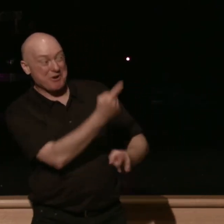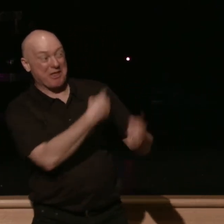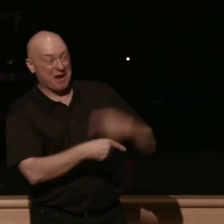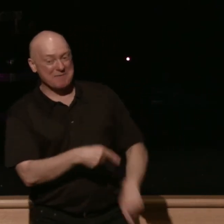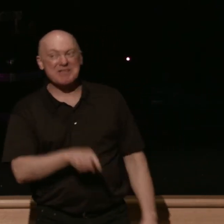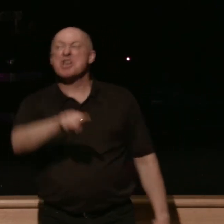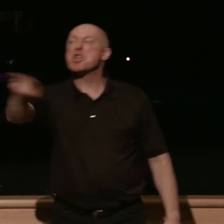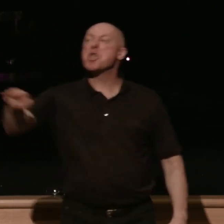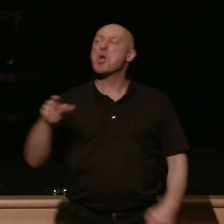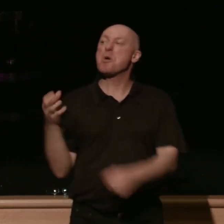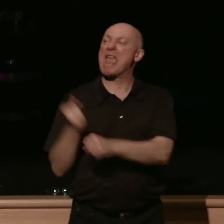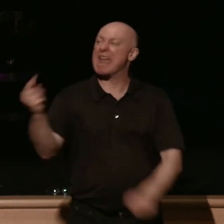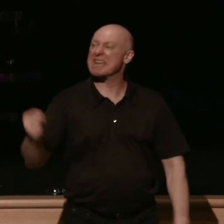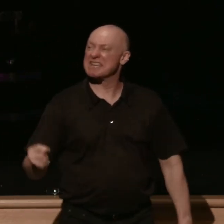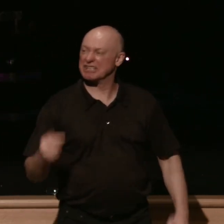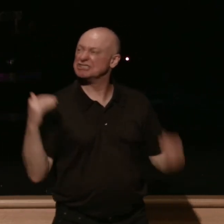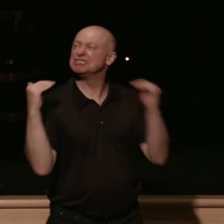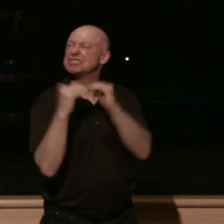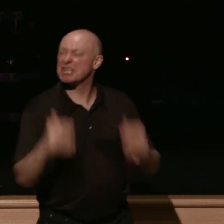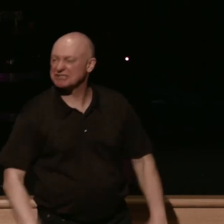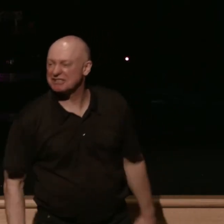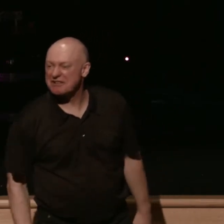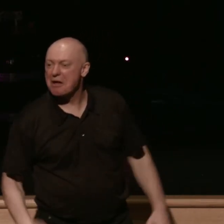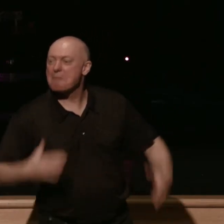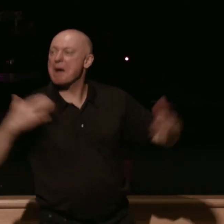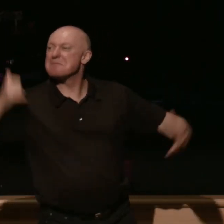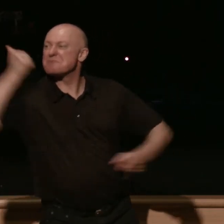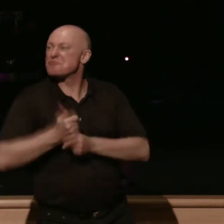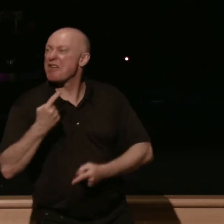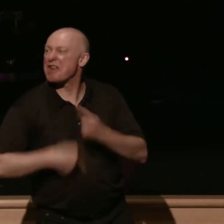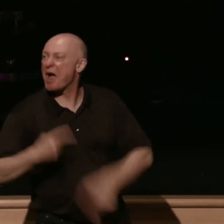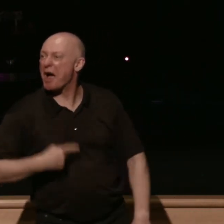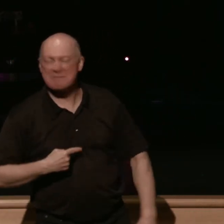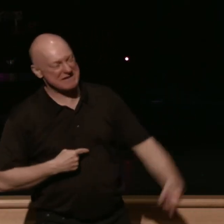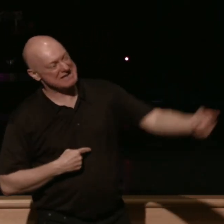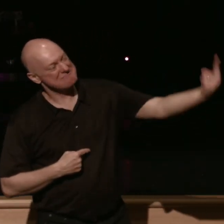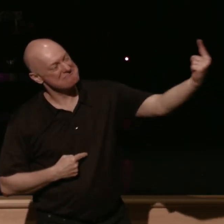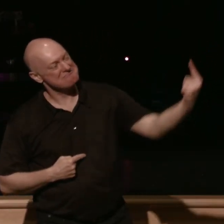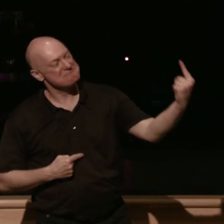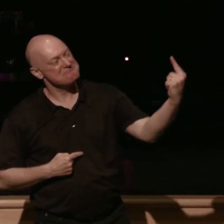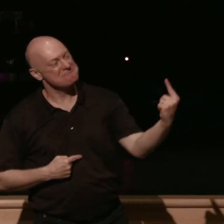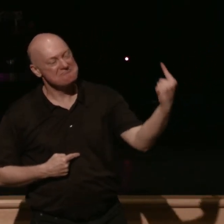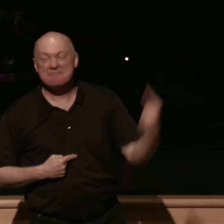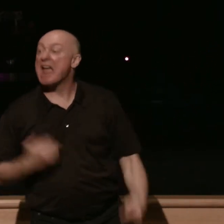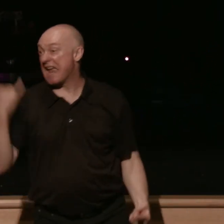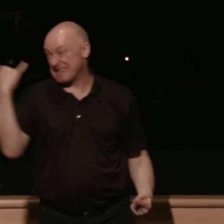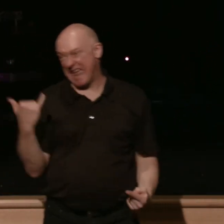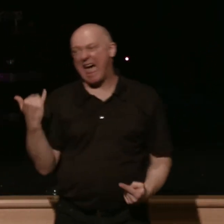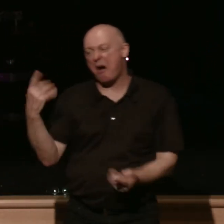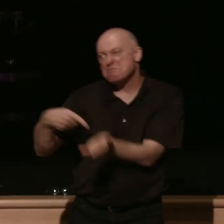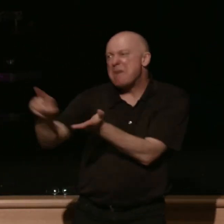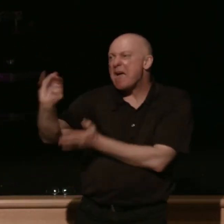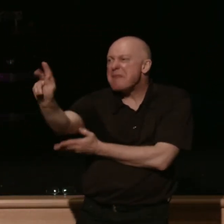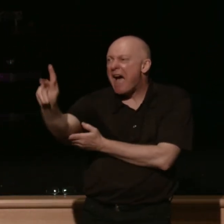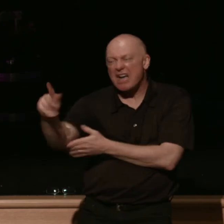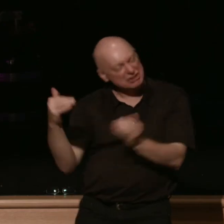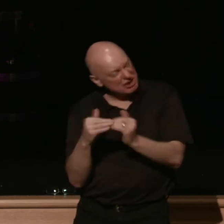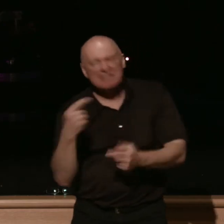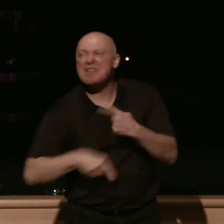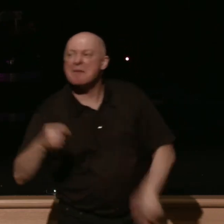here comes justice my big brother is coming here he comes now you're gonna pay justice is coming oh man here he comes